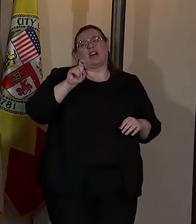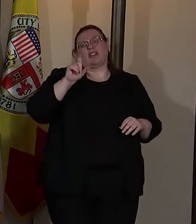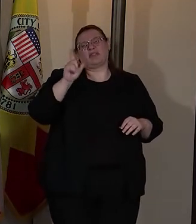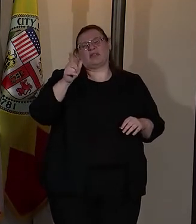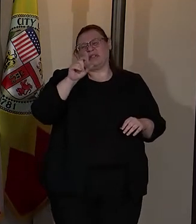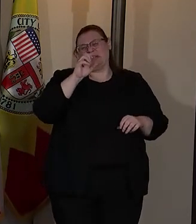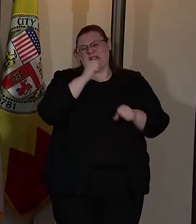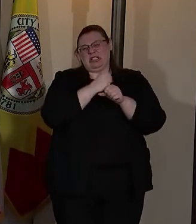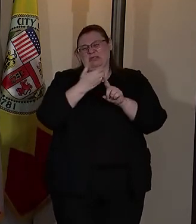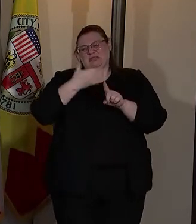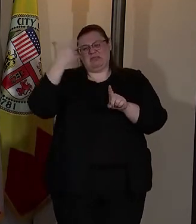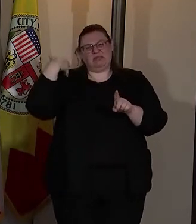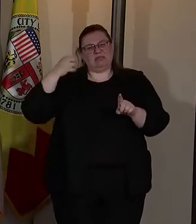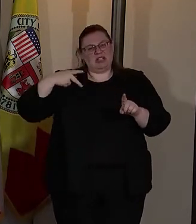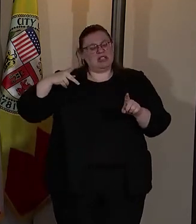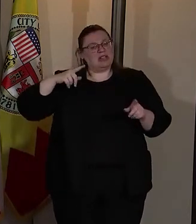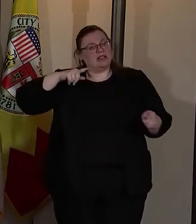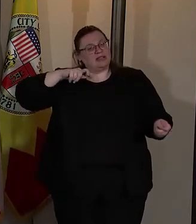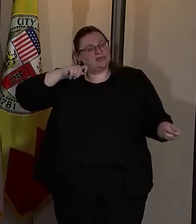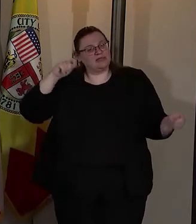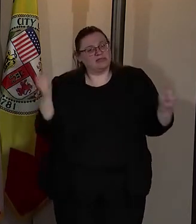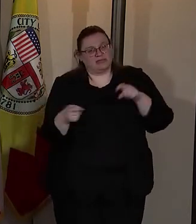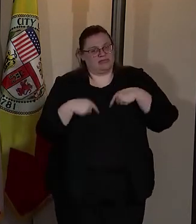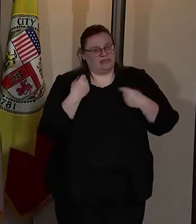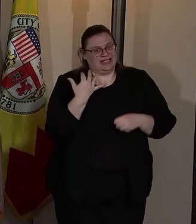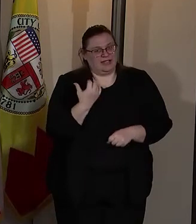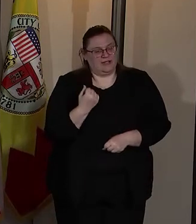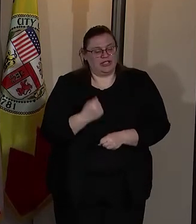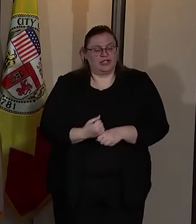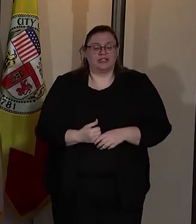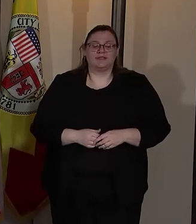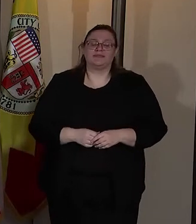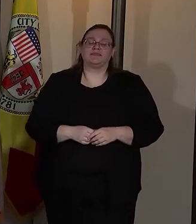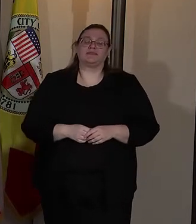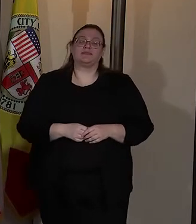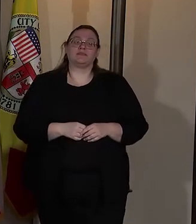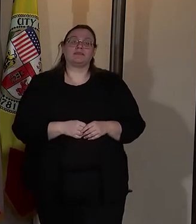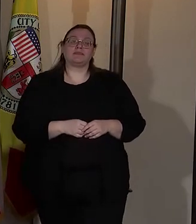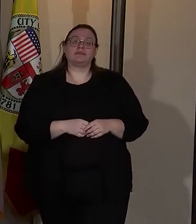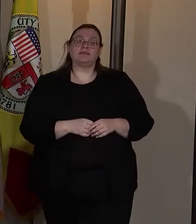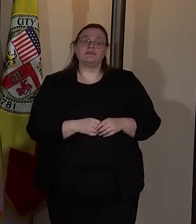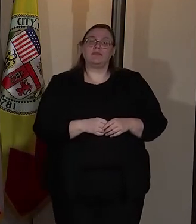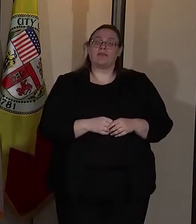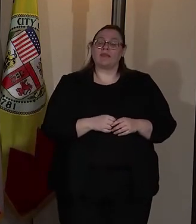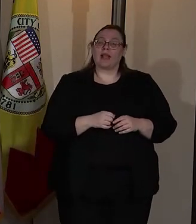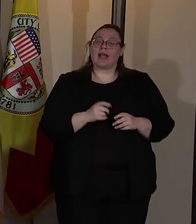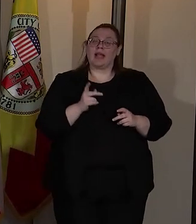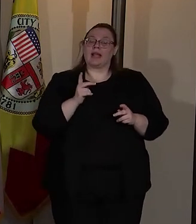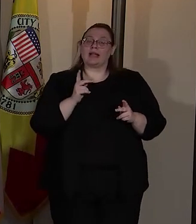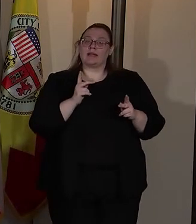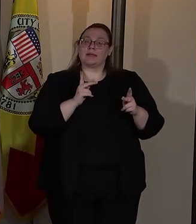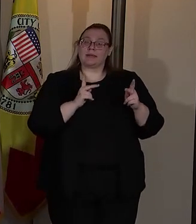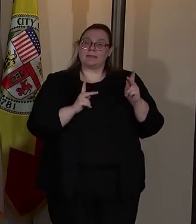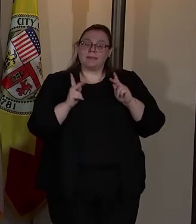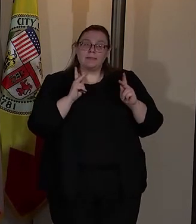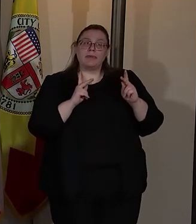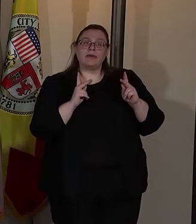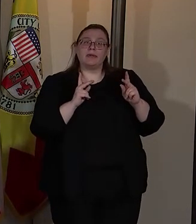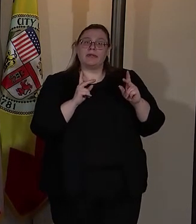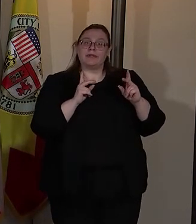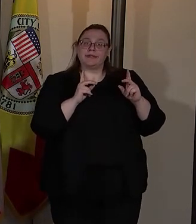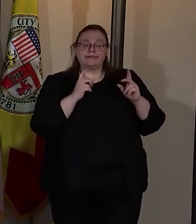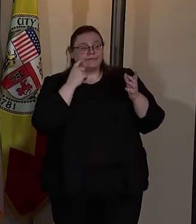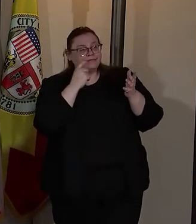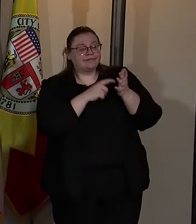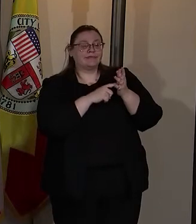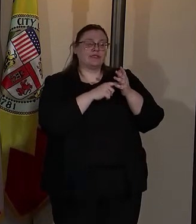park has been undergoing a renaissance over the past several years. And while attention has been going to improving